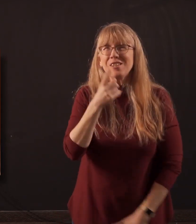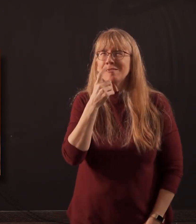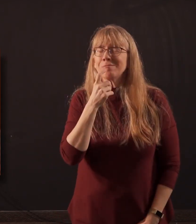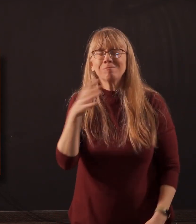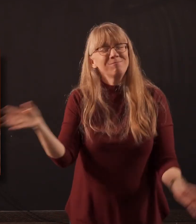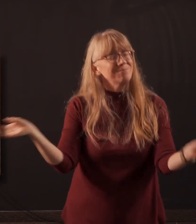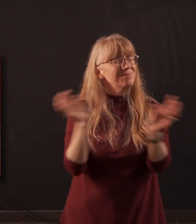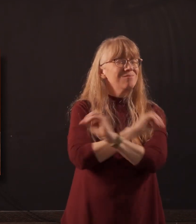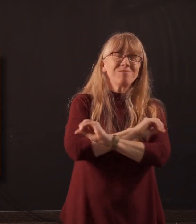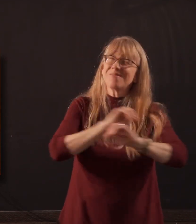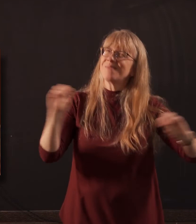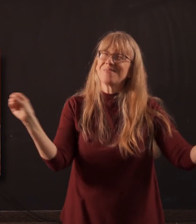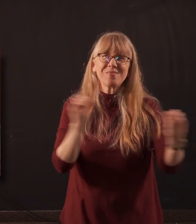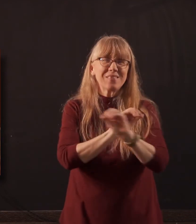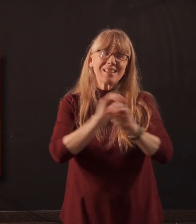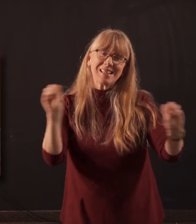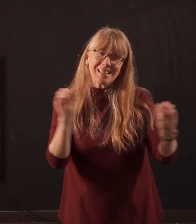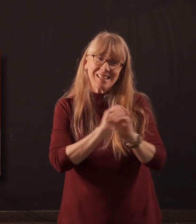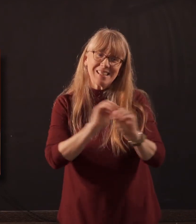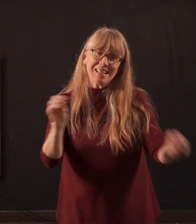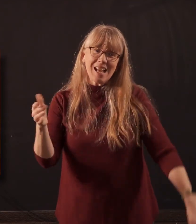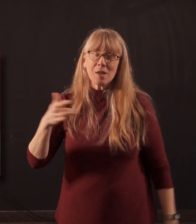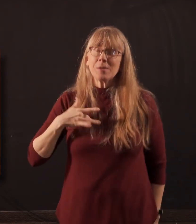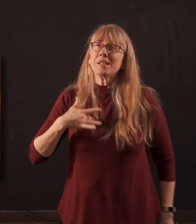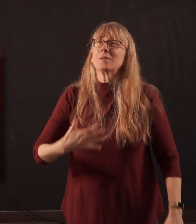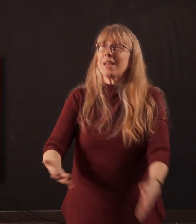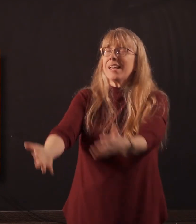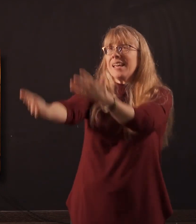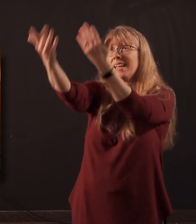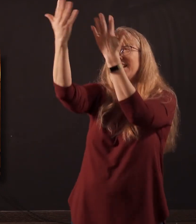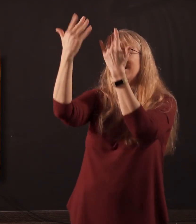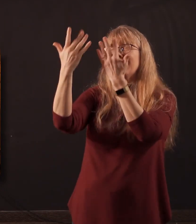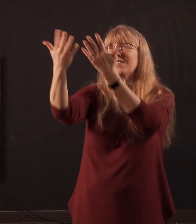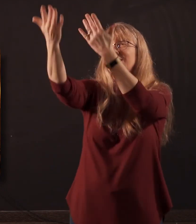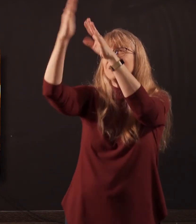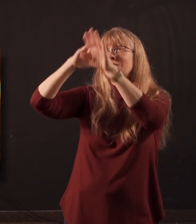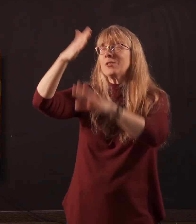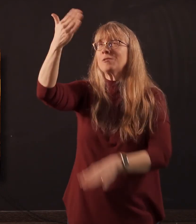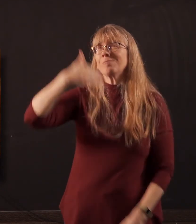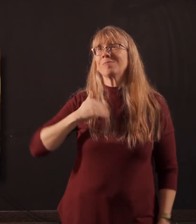Who shall I fear? And I will wait on you I